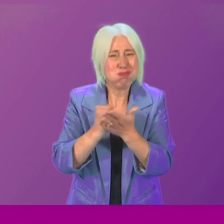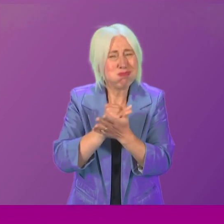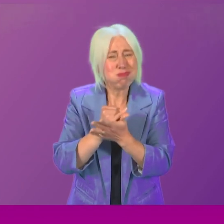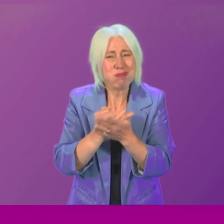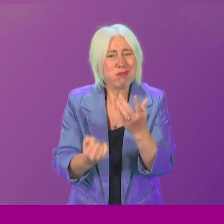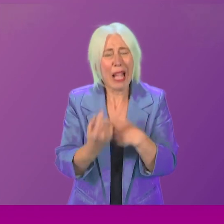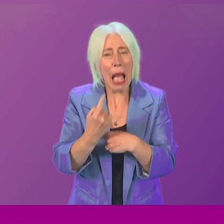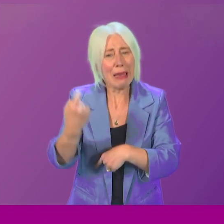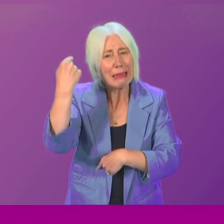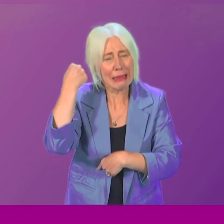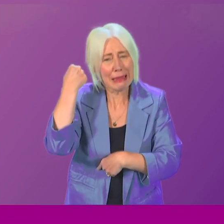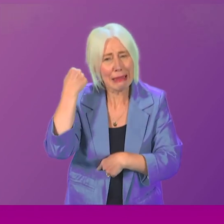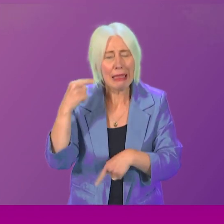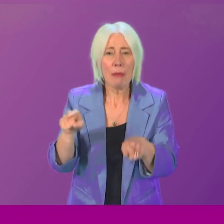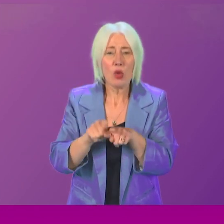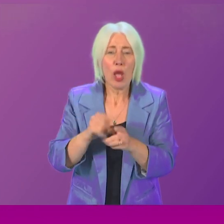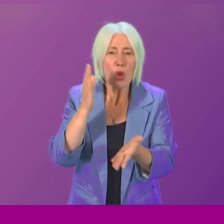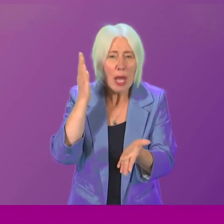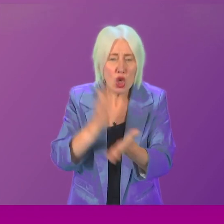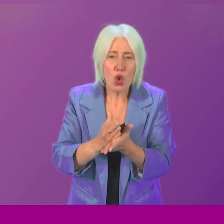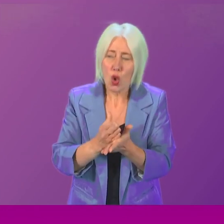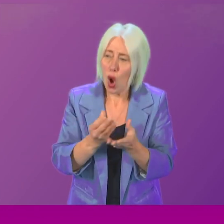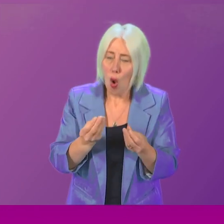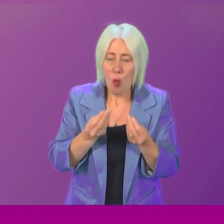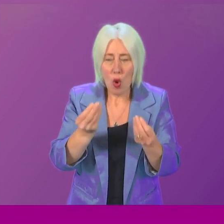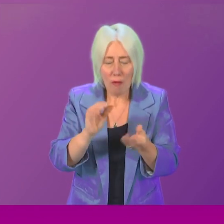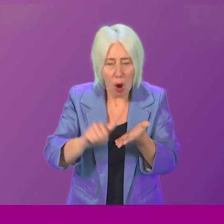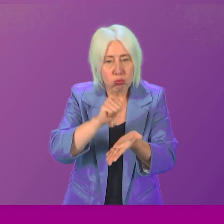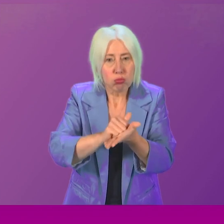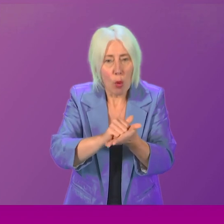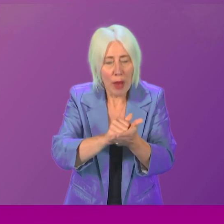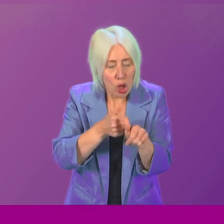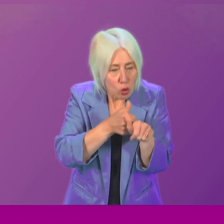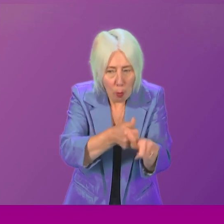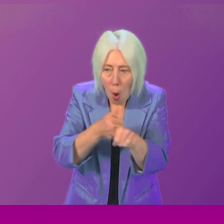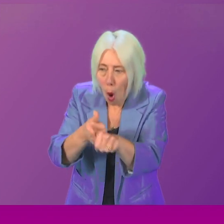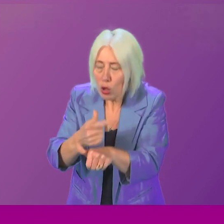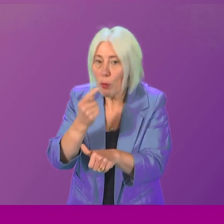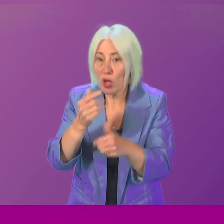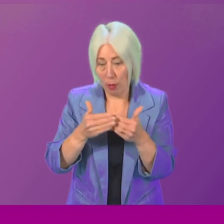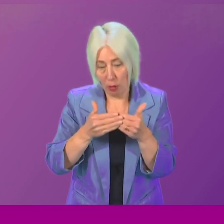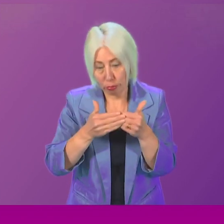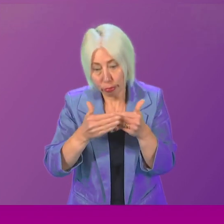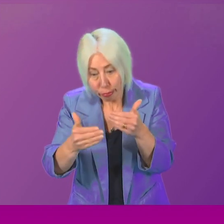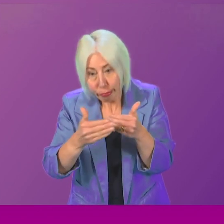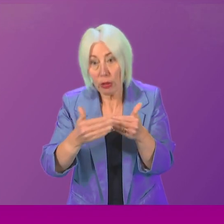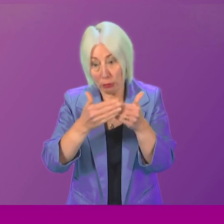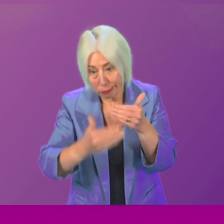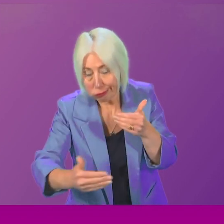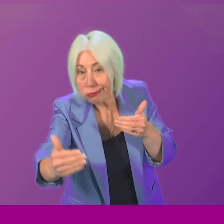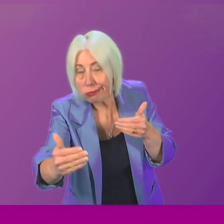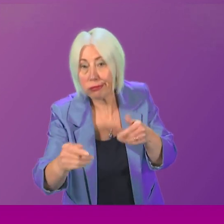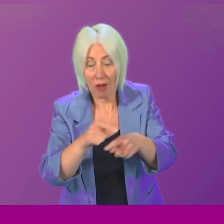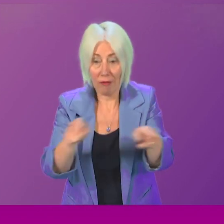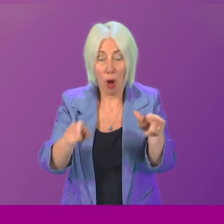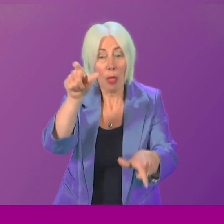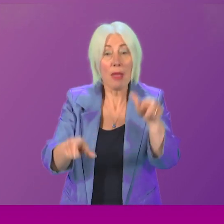also to ensure that we offer as much appropriate support as we can in the months and years to come for those who are still dealing